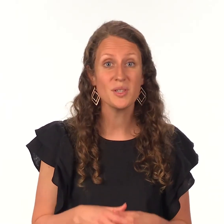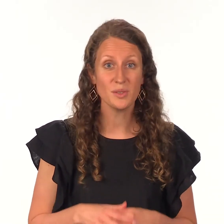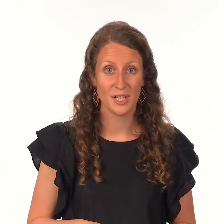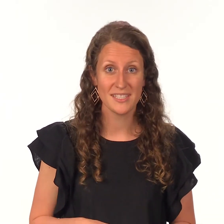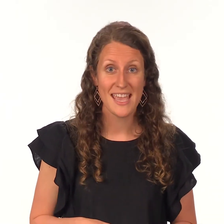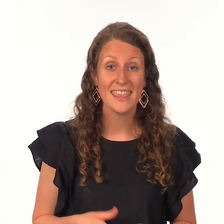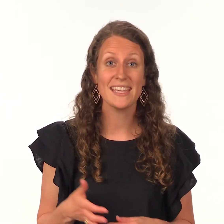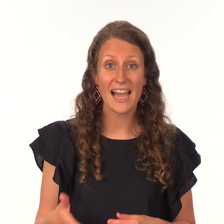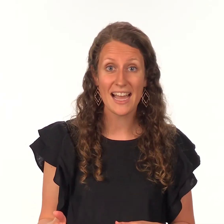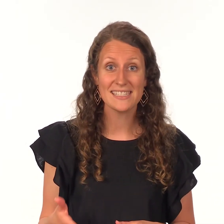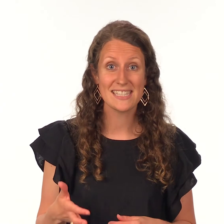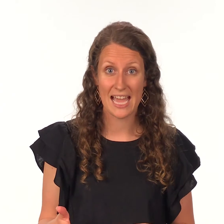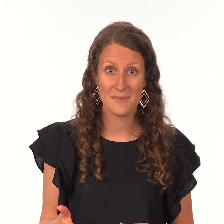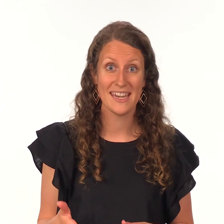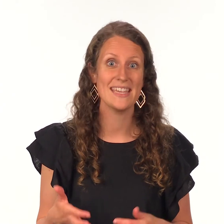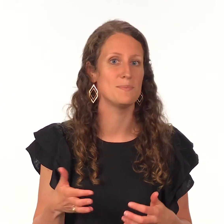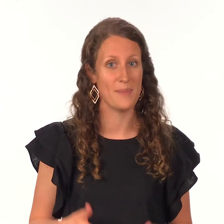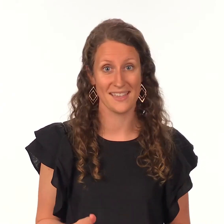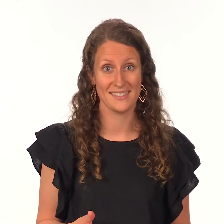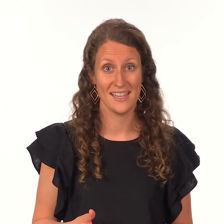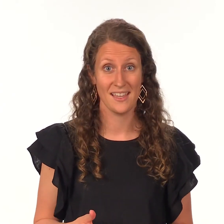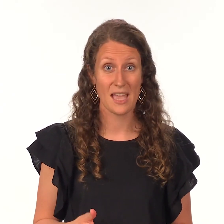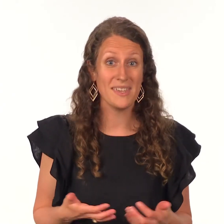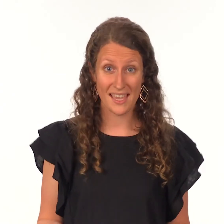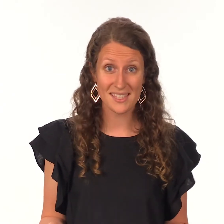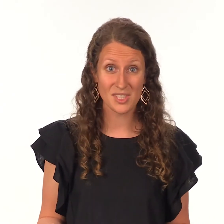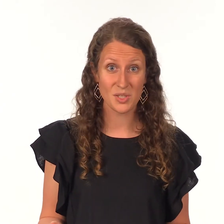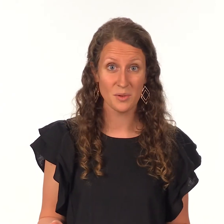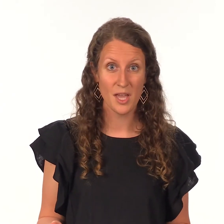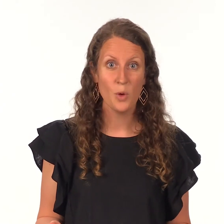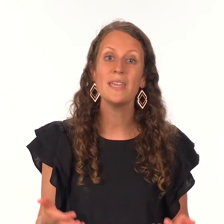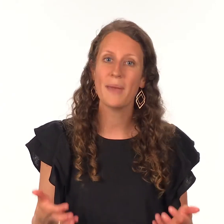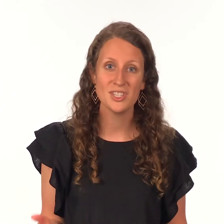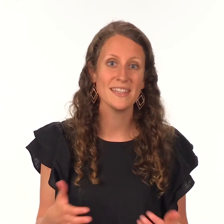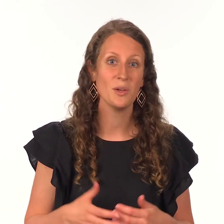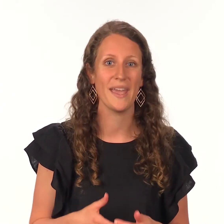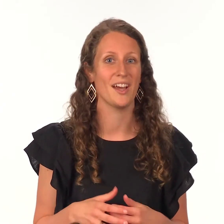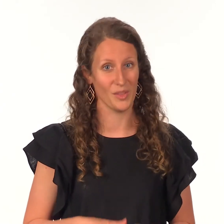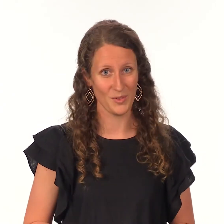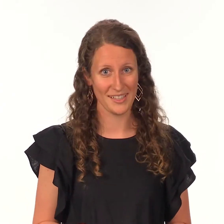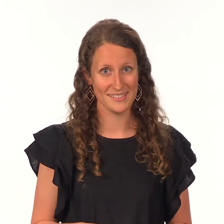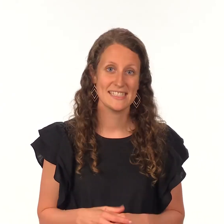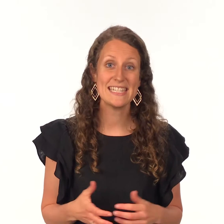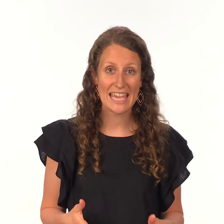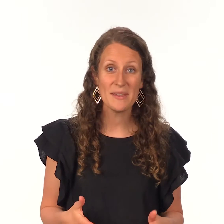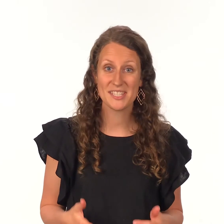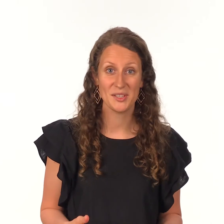learned that god's timing is best and because this is true we can patiently wait on the lord today we get to learn